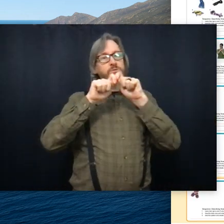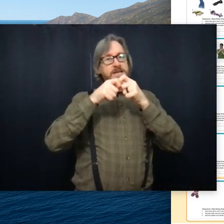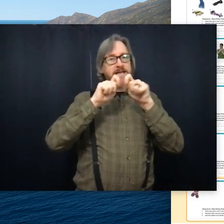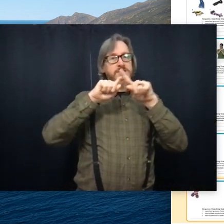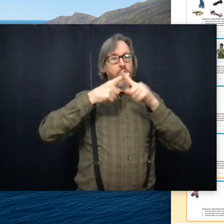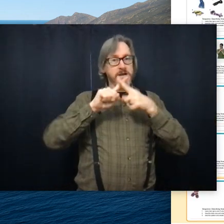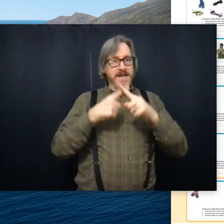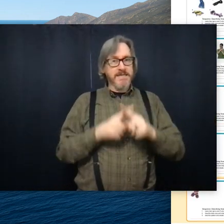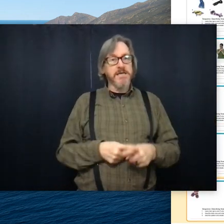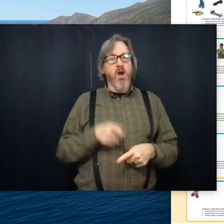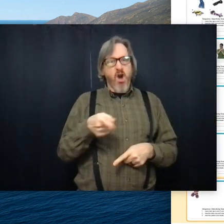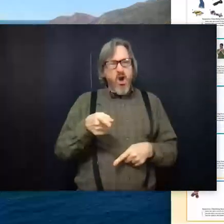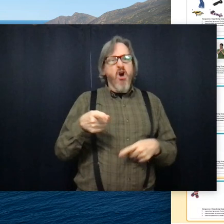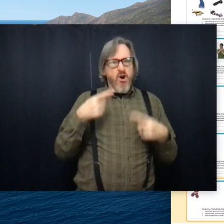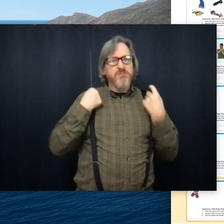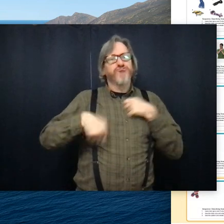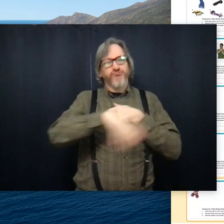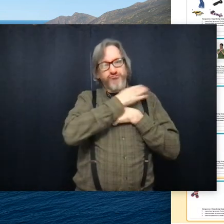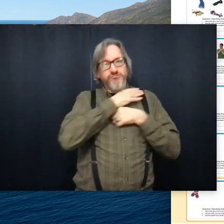Also knit or knit,